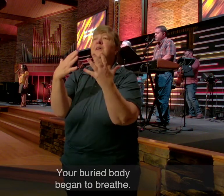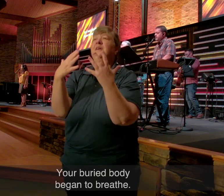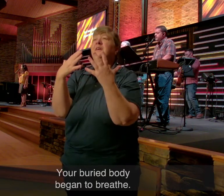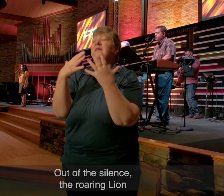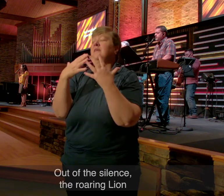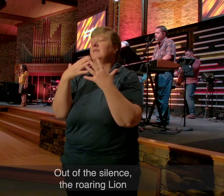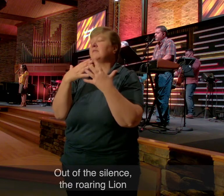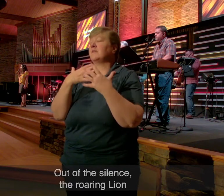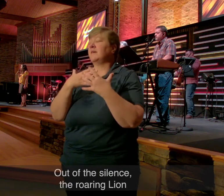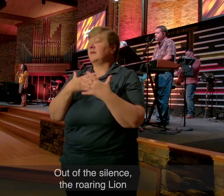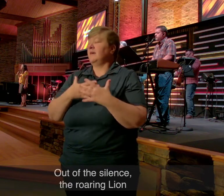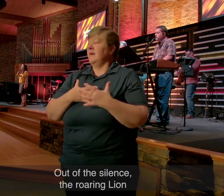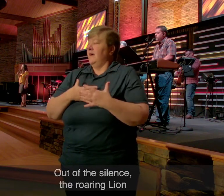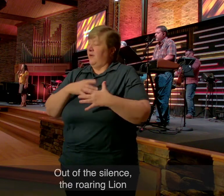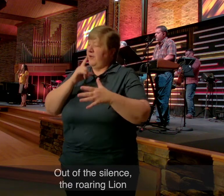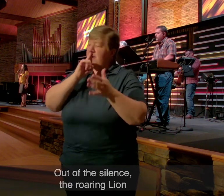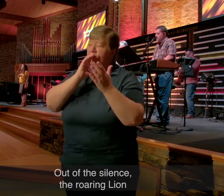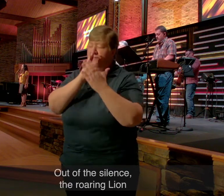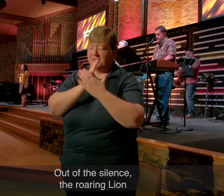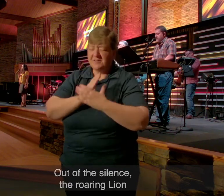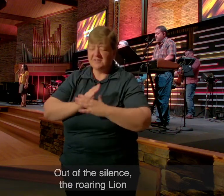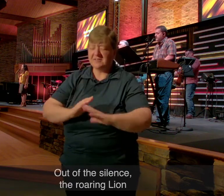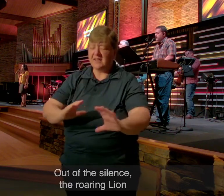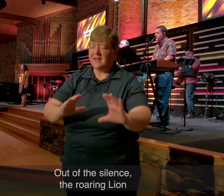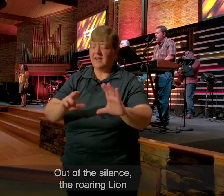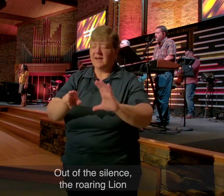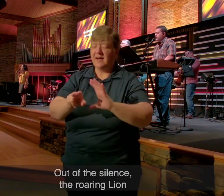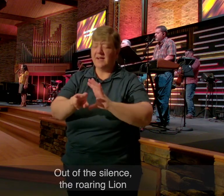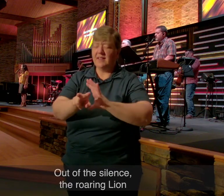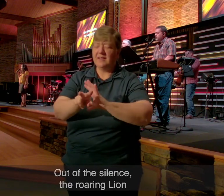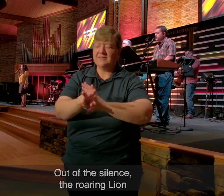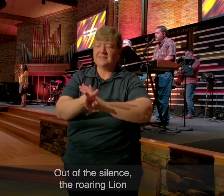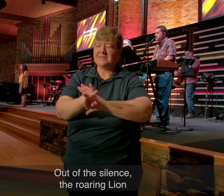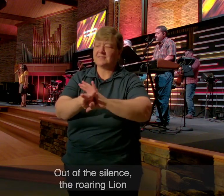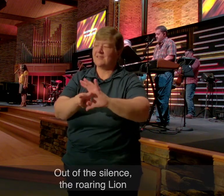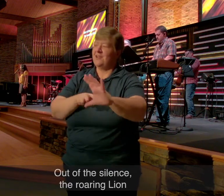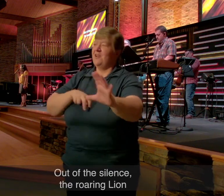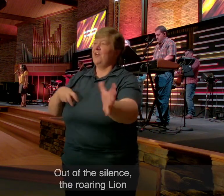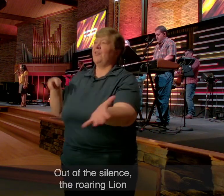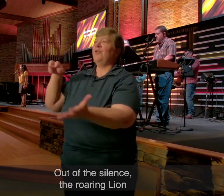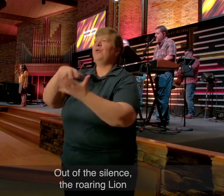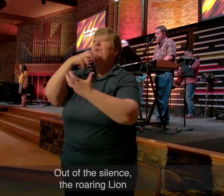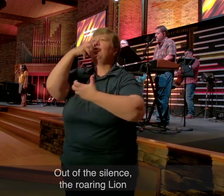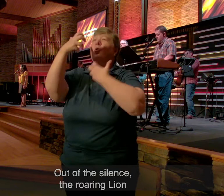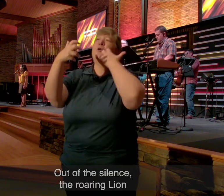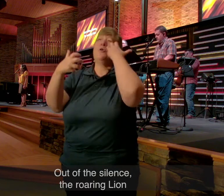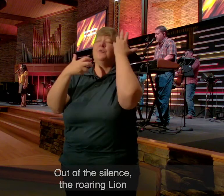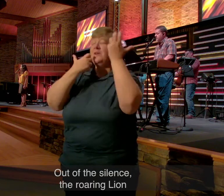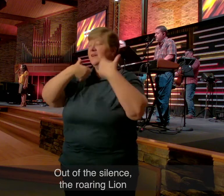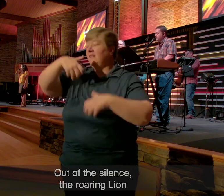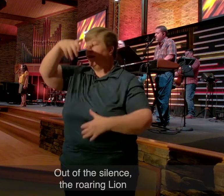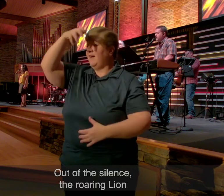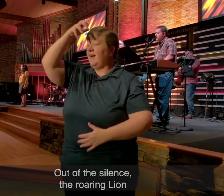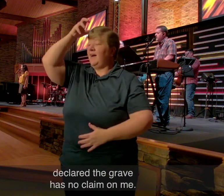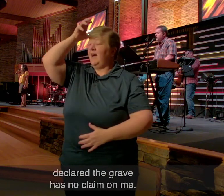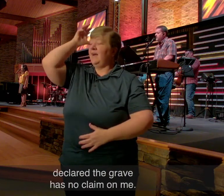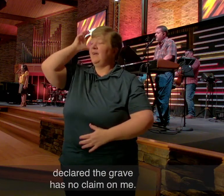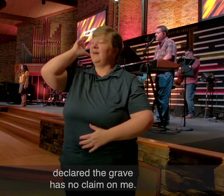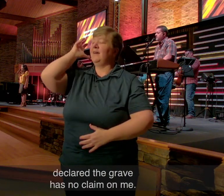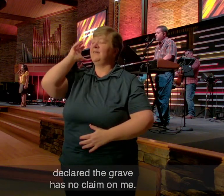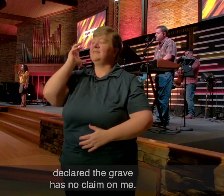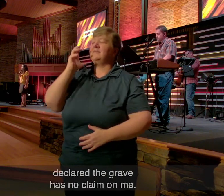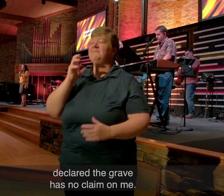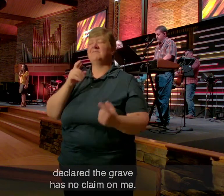Out Of The Silence The Roaring Lion